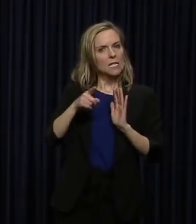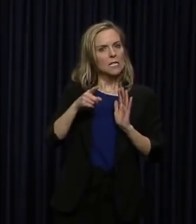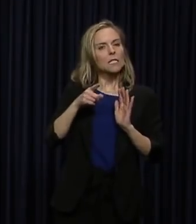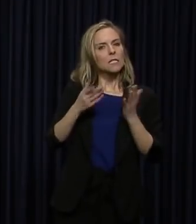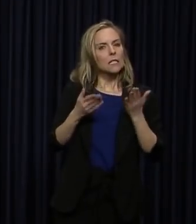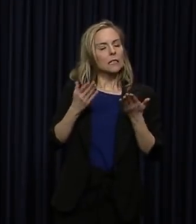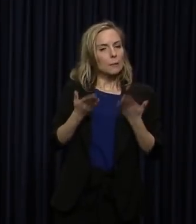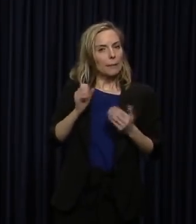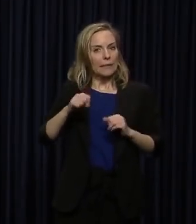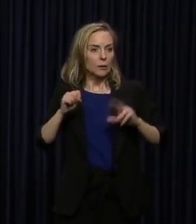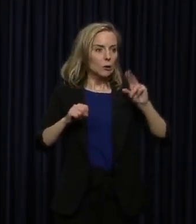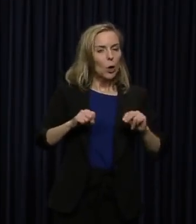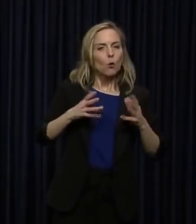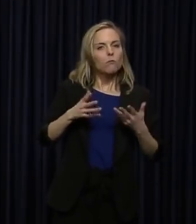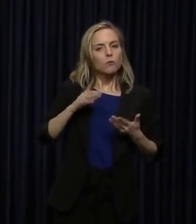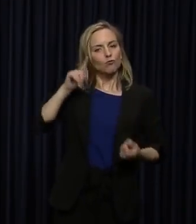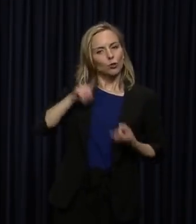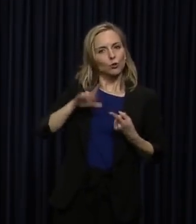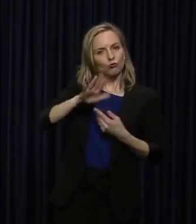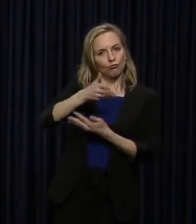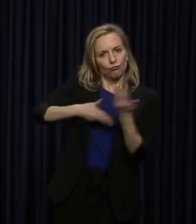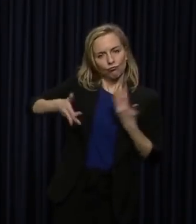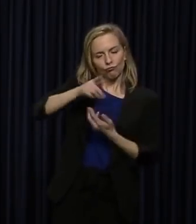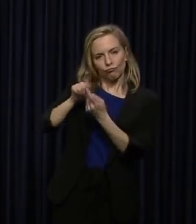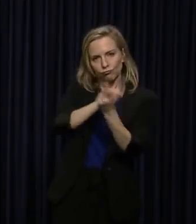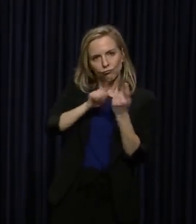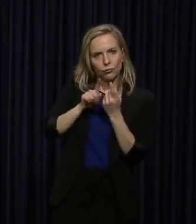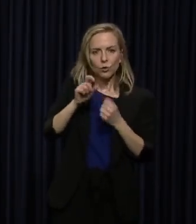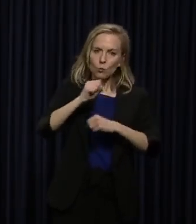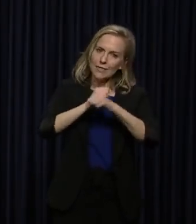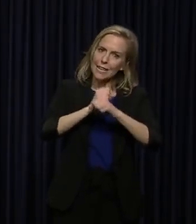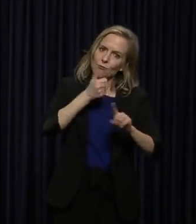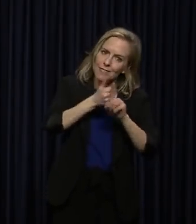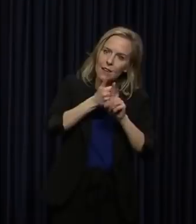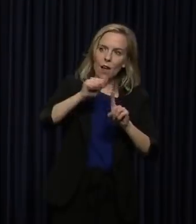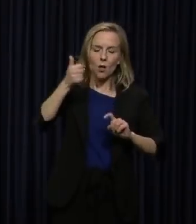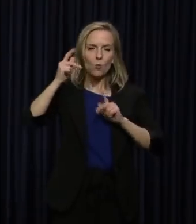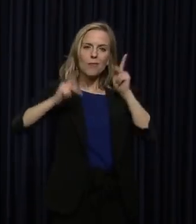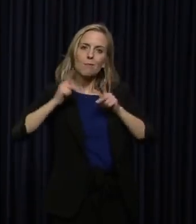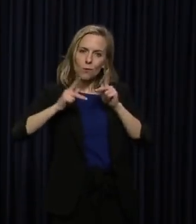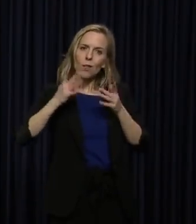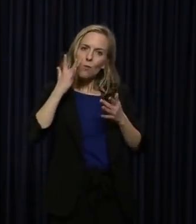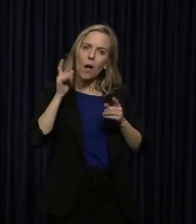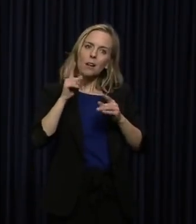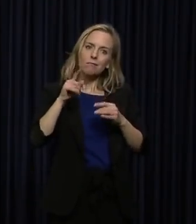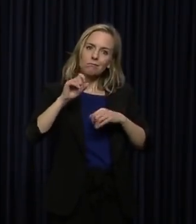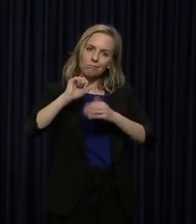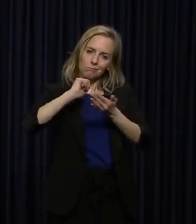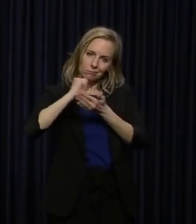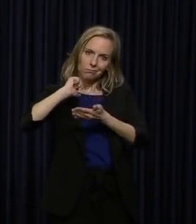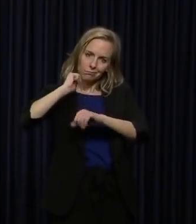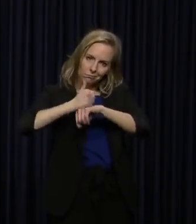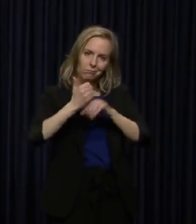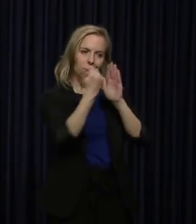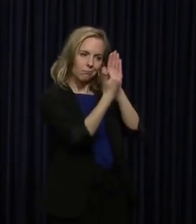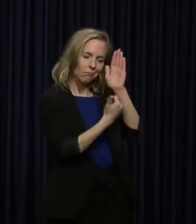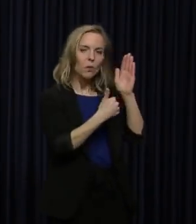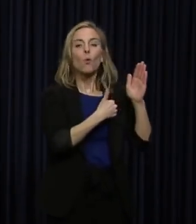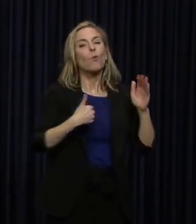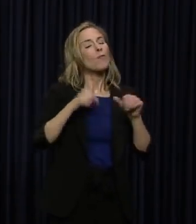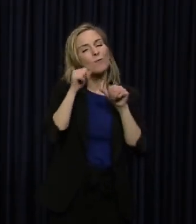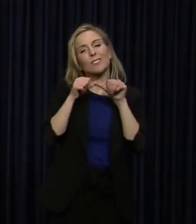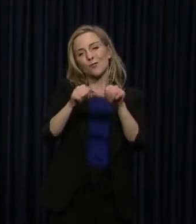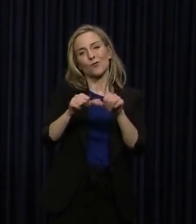protecting yourself and others throughout the course of this. So, folks, we're going to continue to move forward.